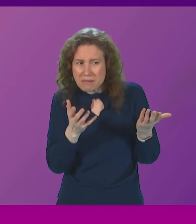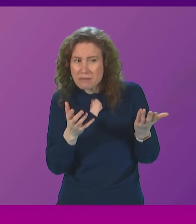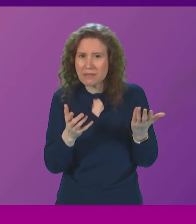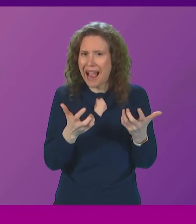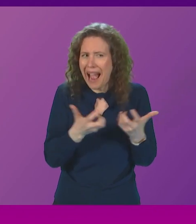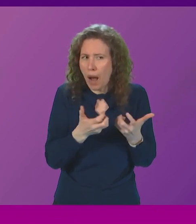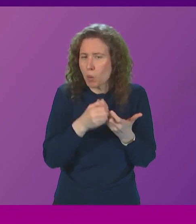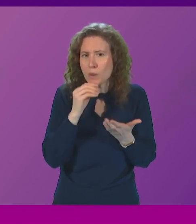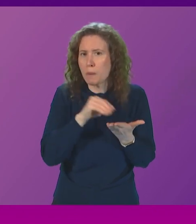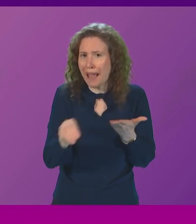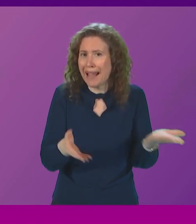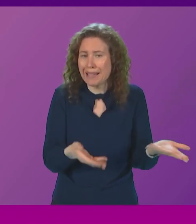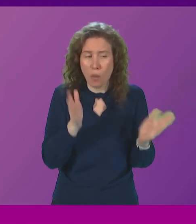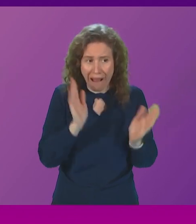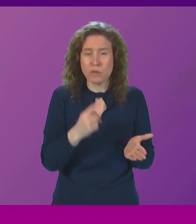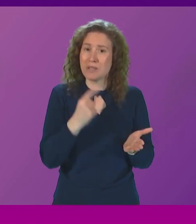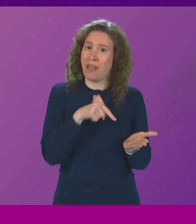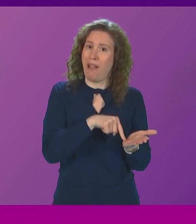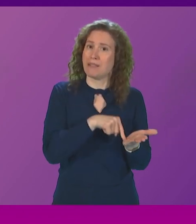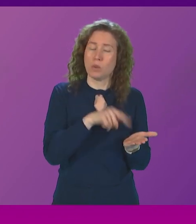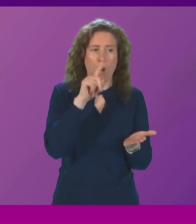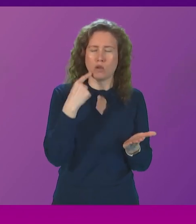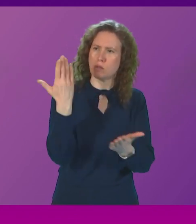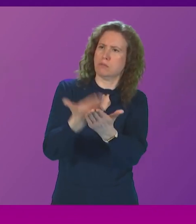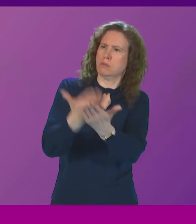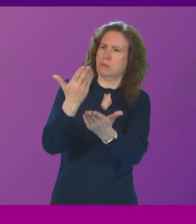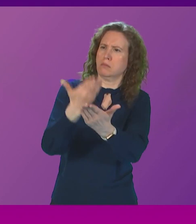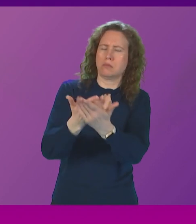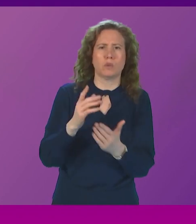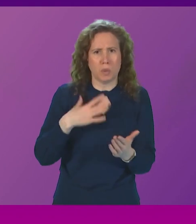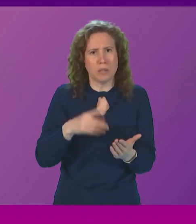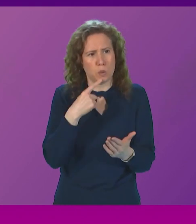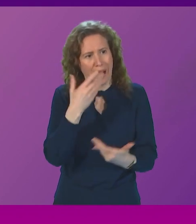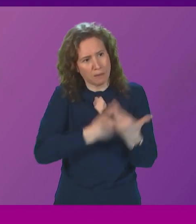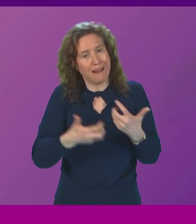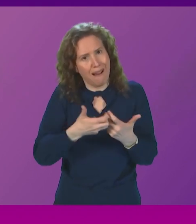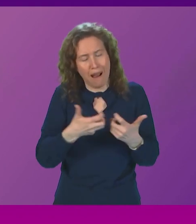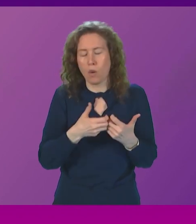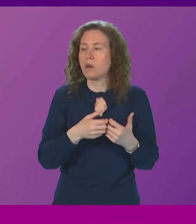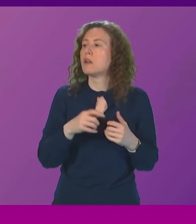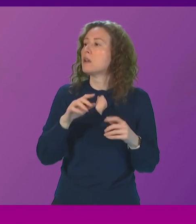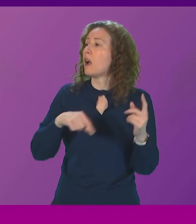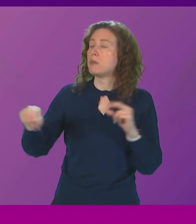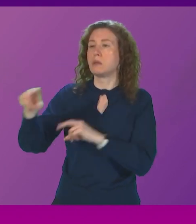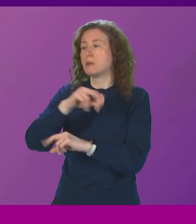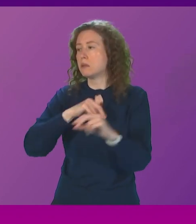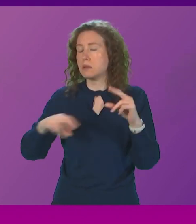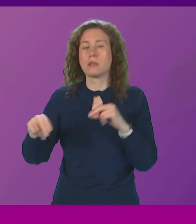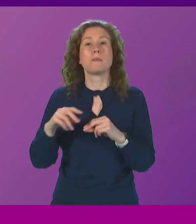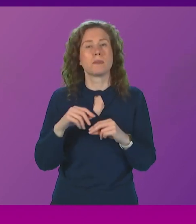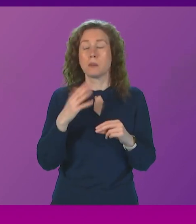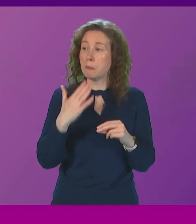going to pay for those measures and it was Labour Shadow Chancellor Rachel